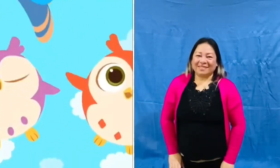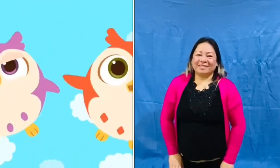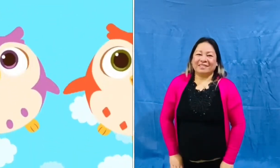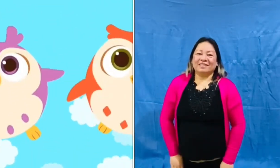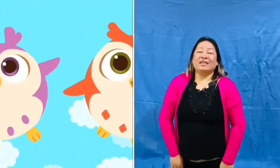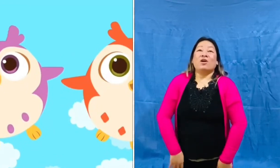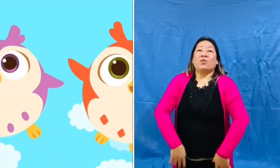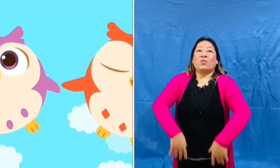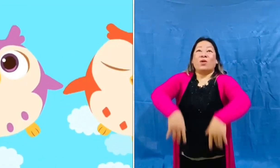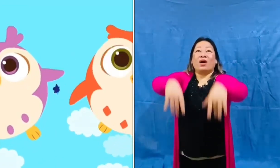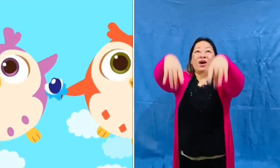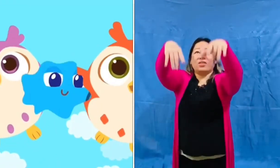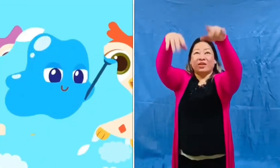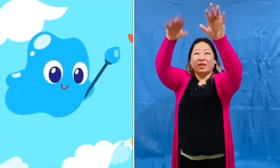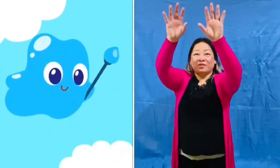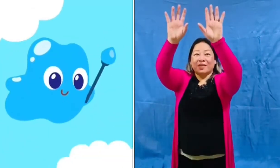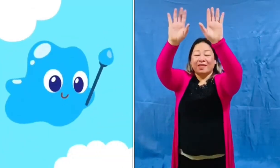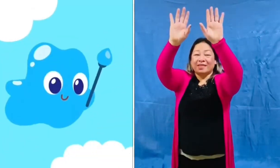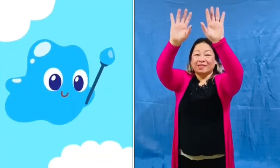water